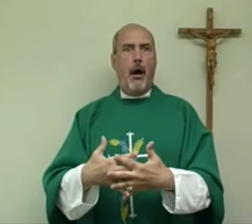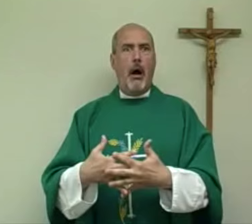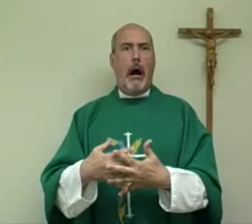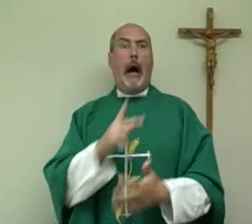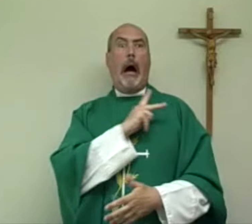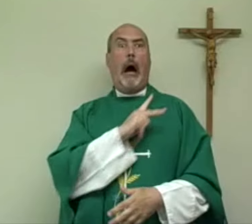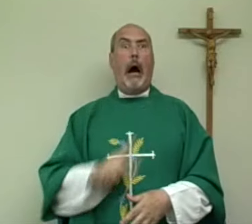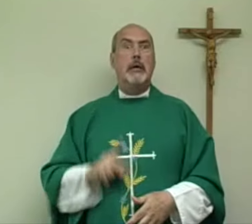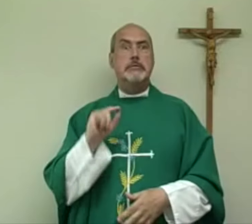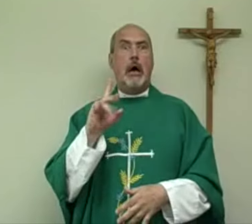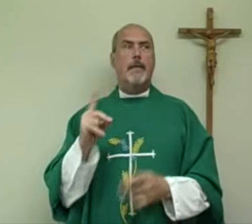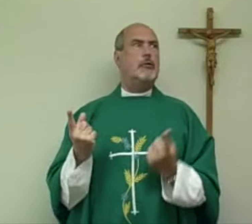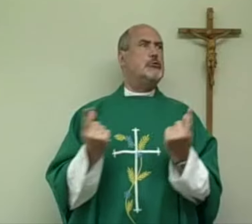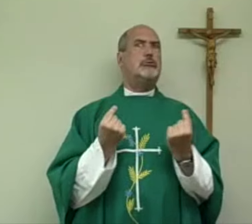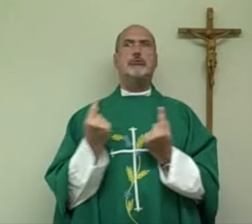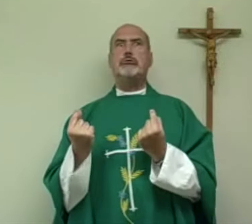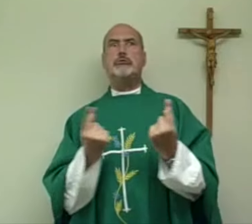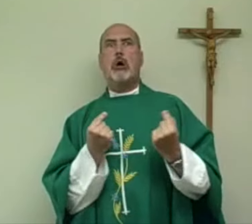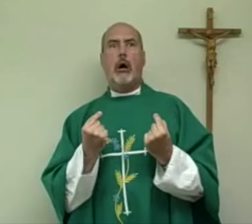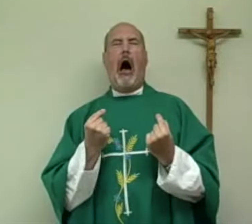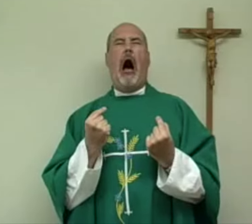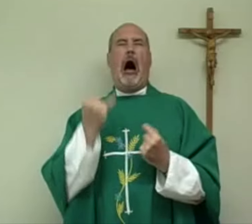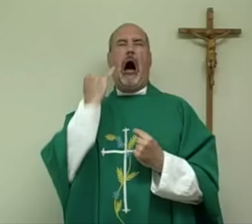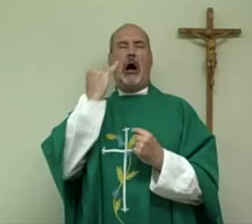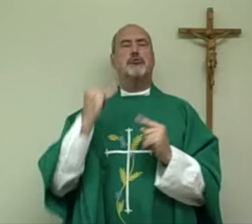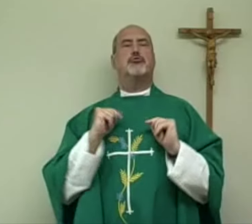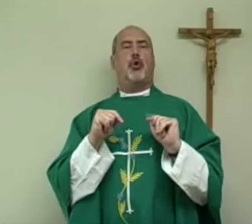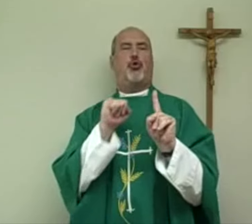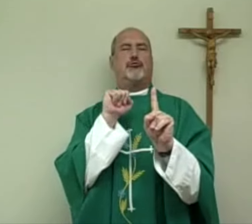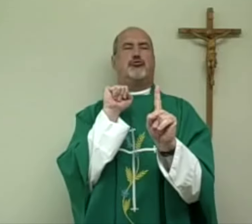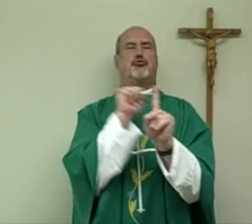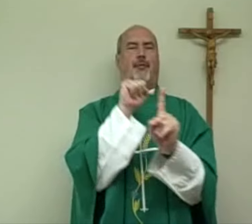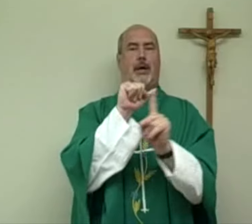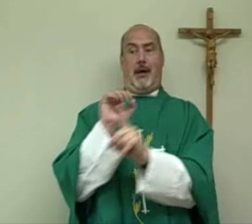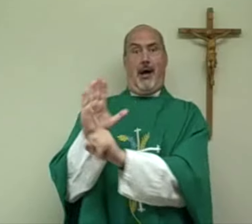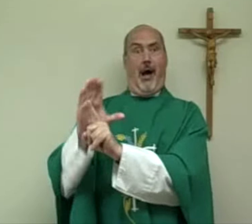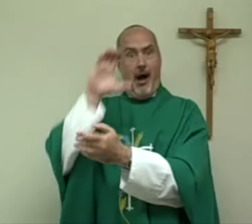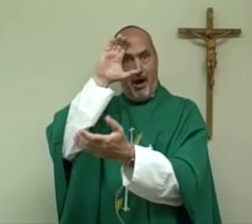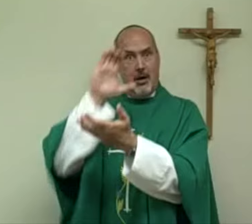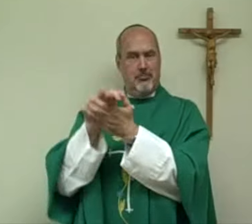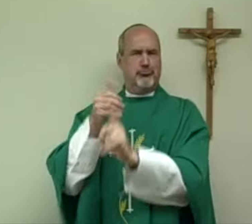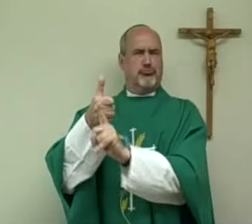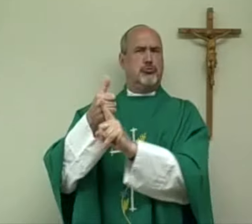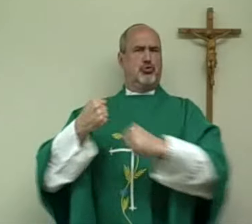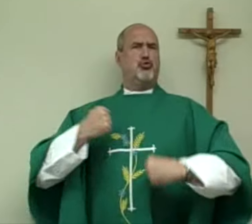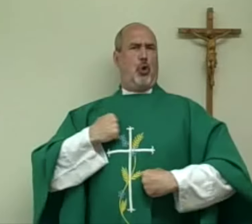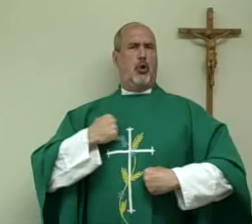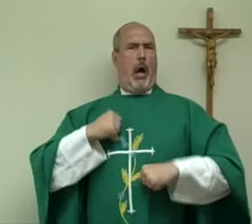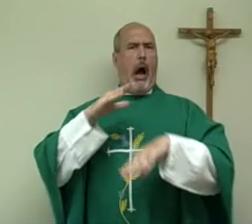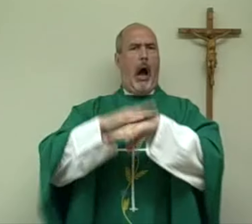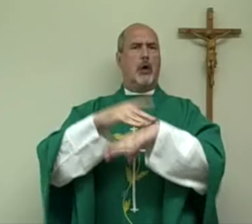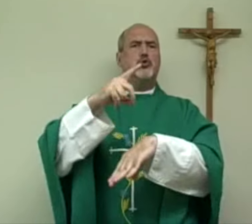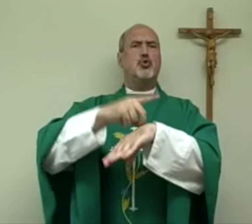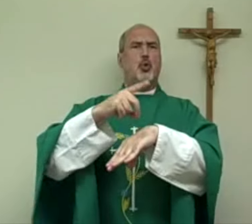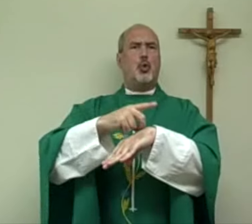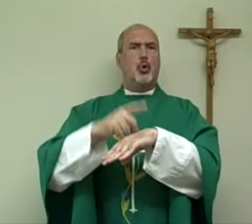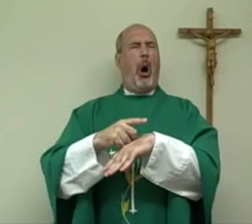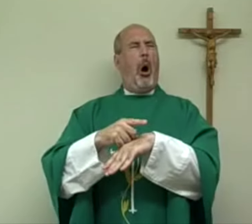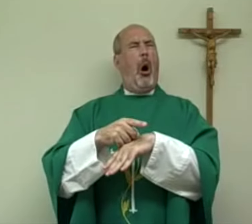and the woman became pregnant. King David didn't know what to do, so he went to the woman's husband, who was a